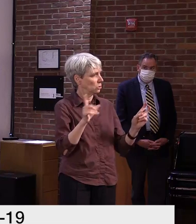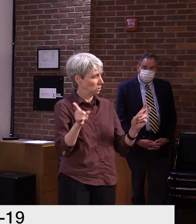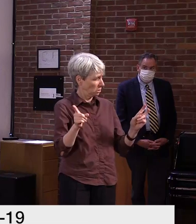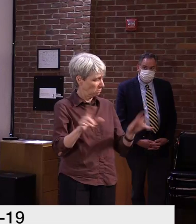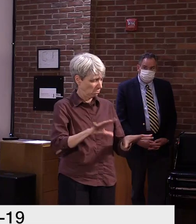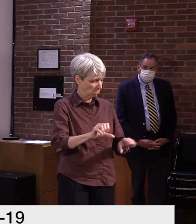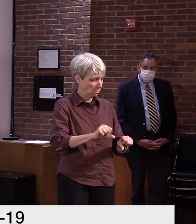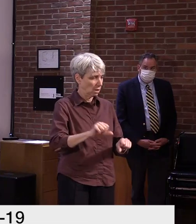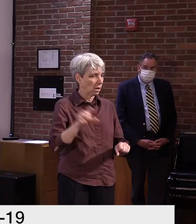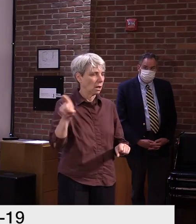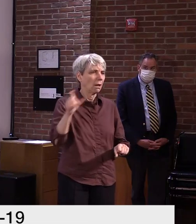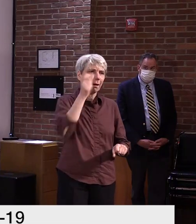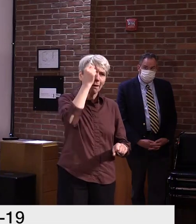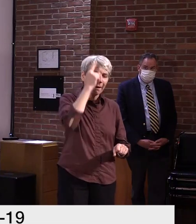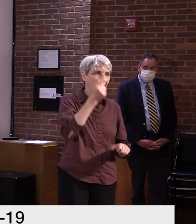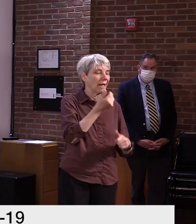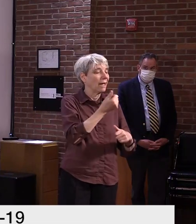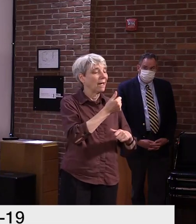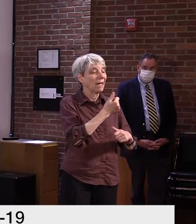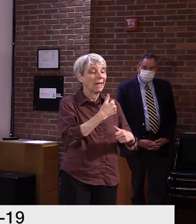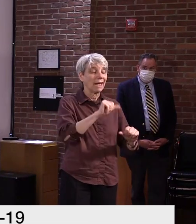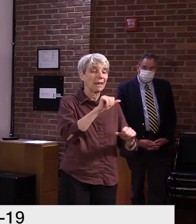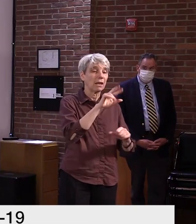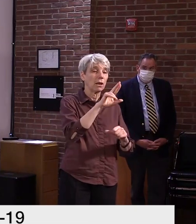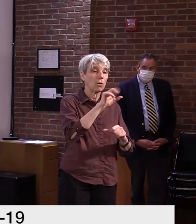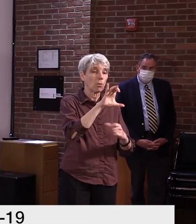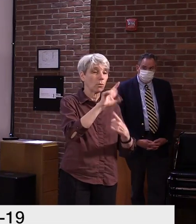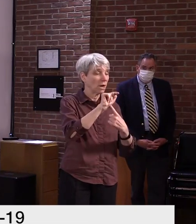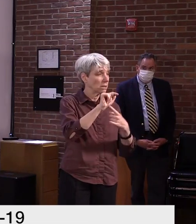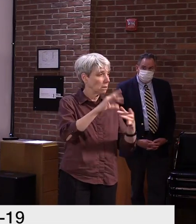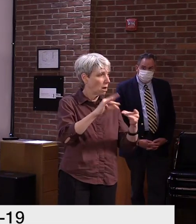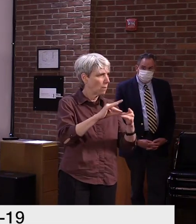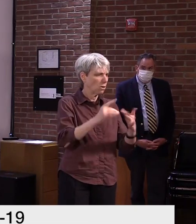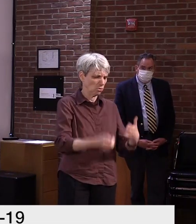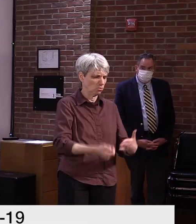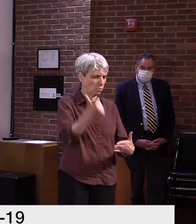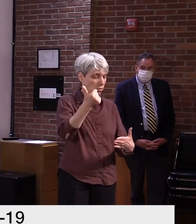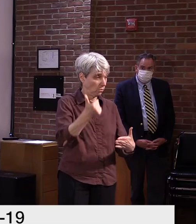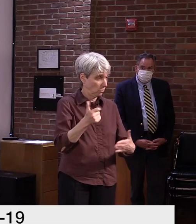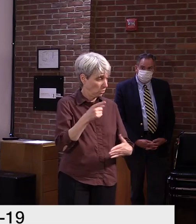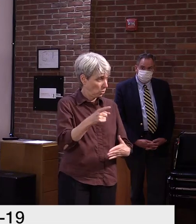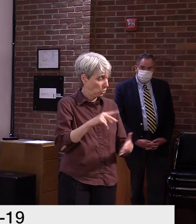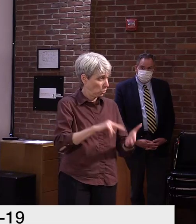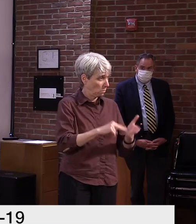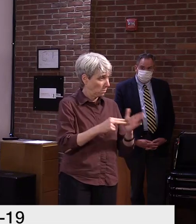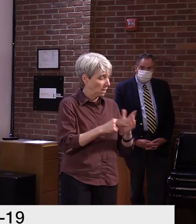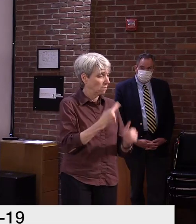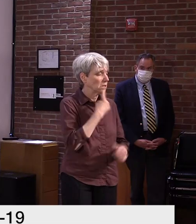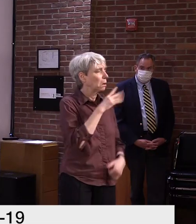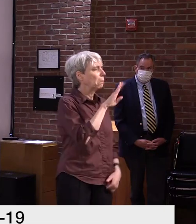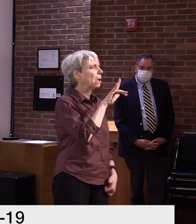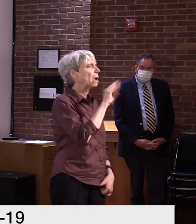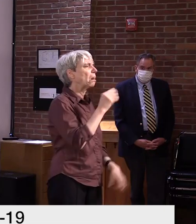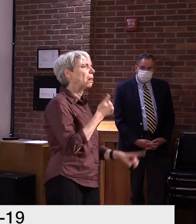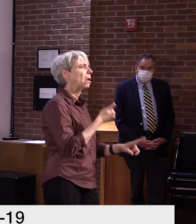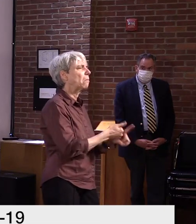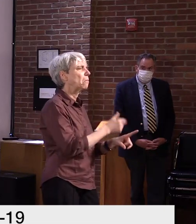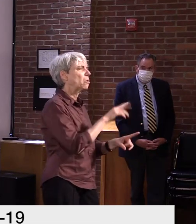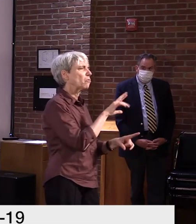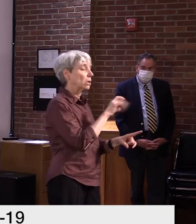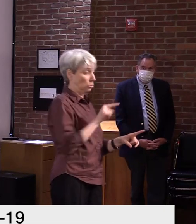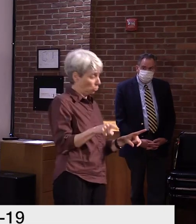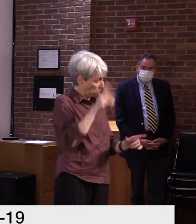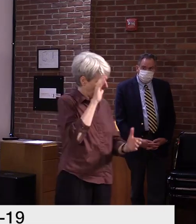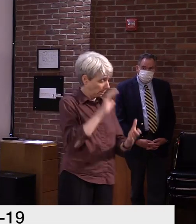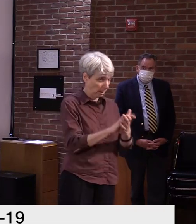any racist comment that we want to remove. Are you suggesting that black BLM is, is a